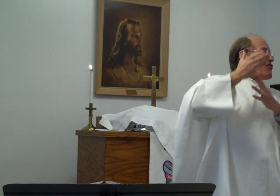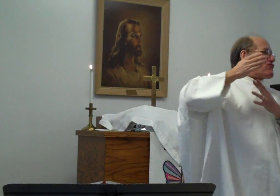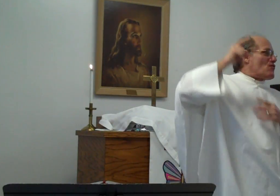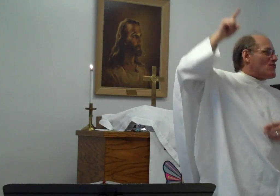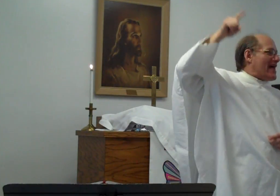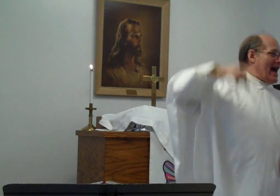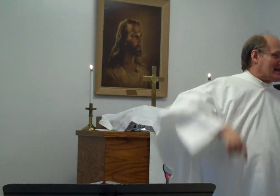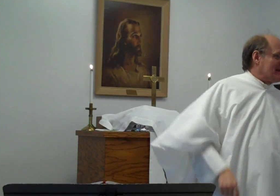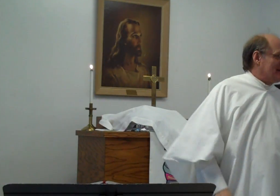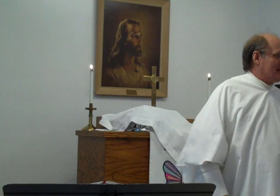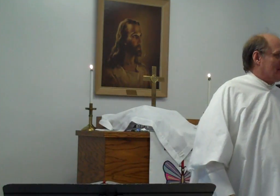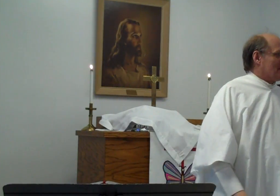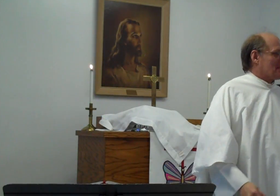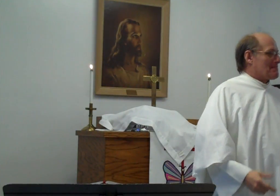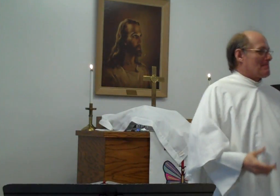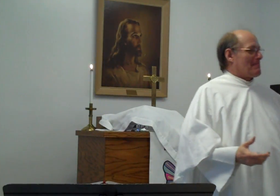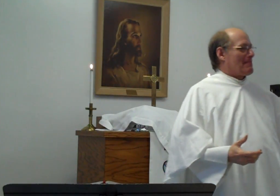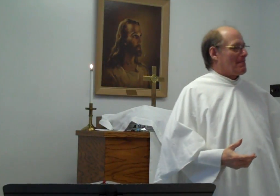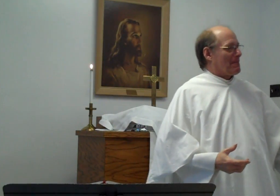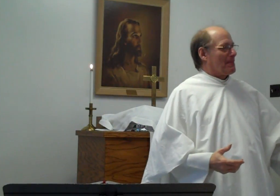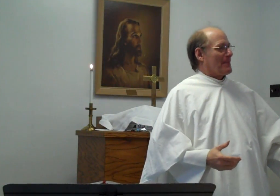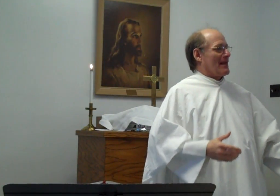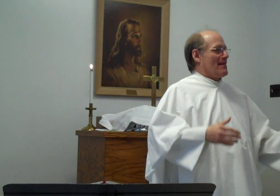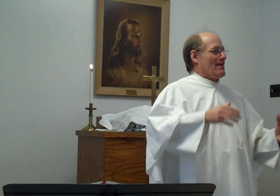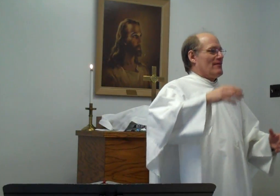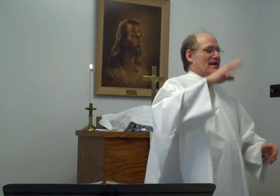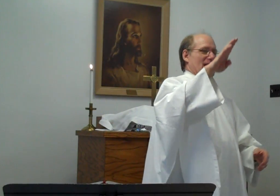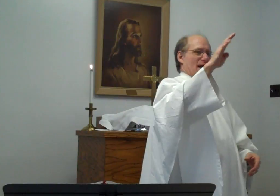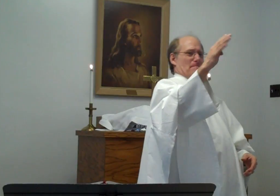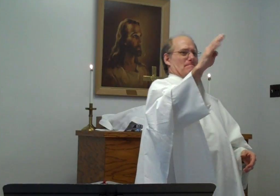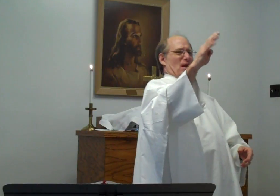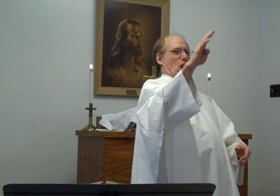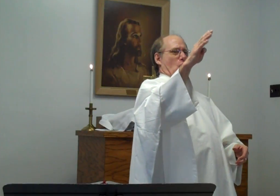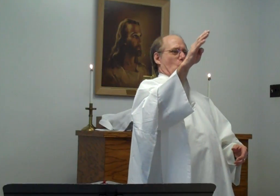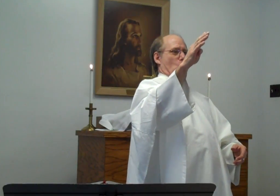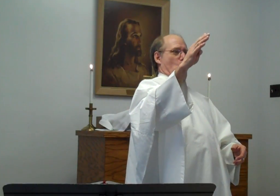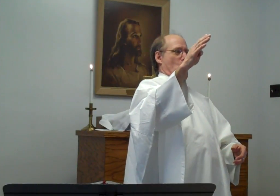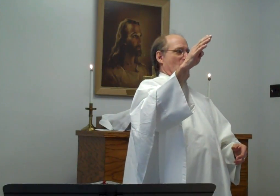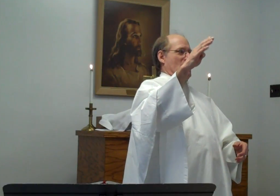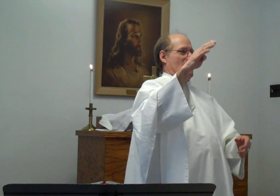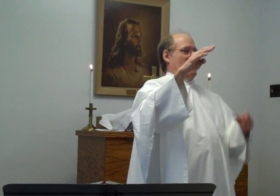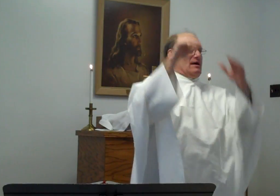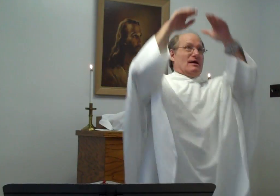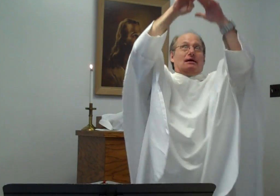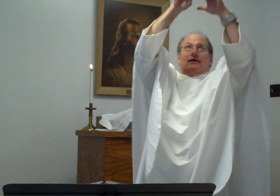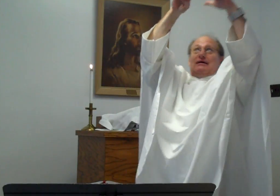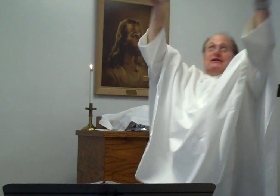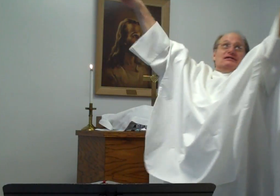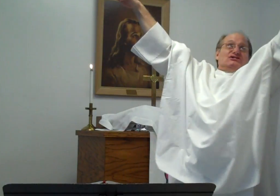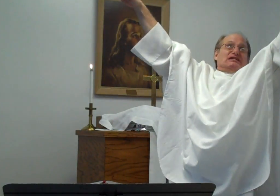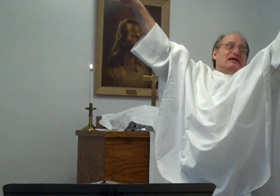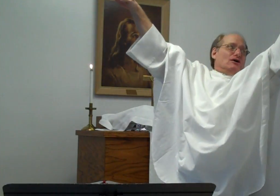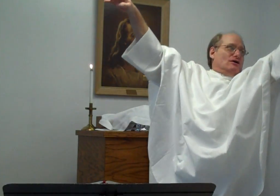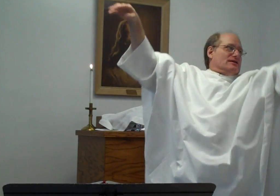through that. The blue shield